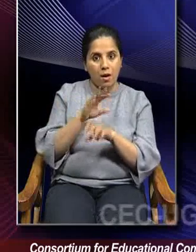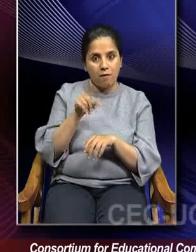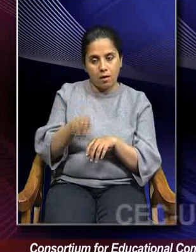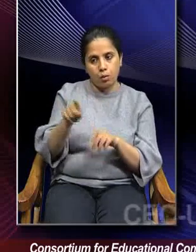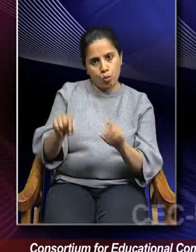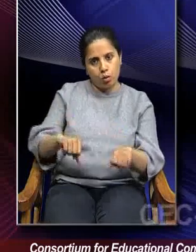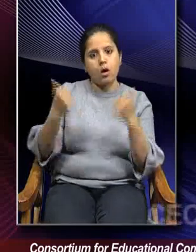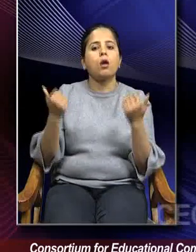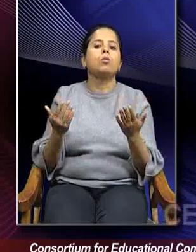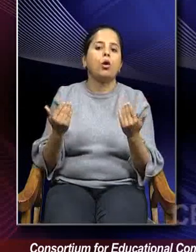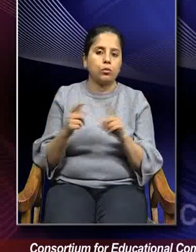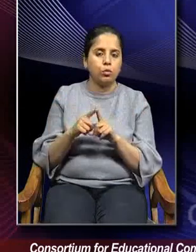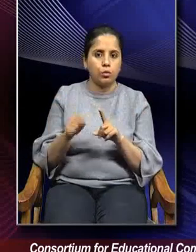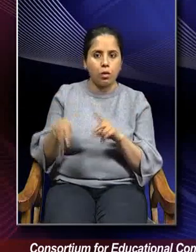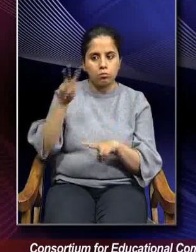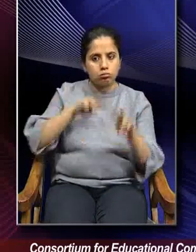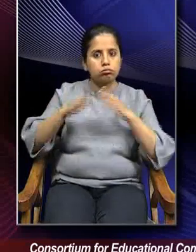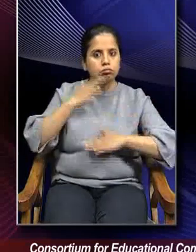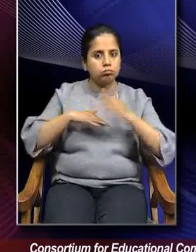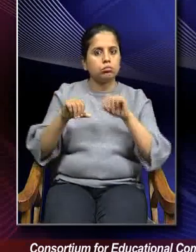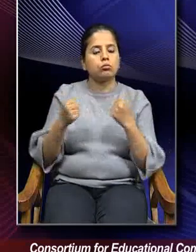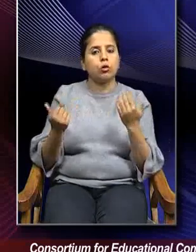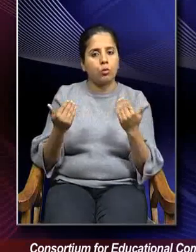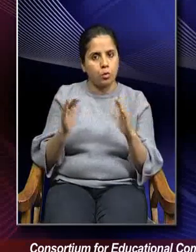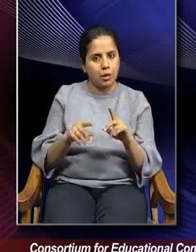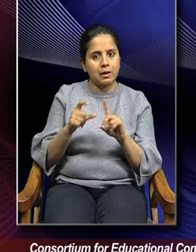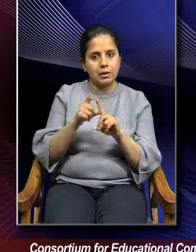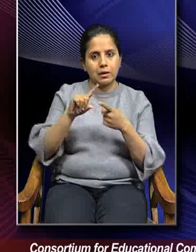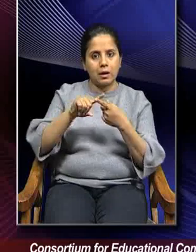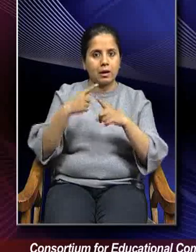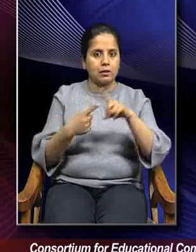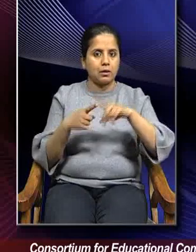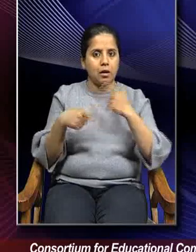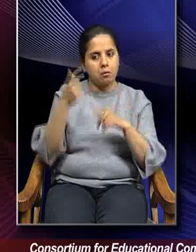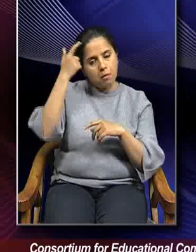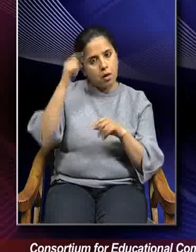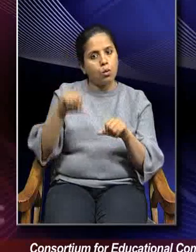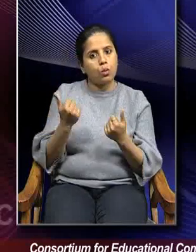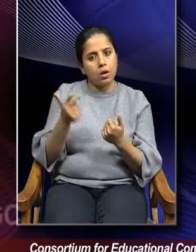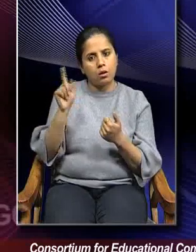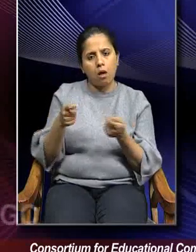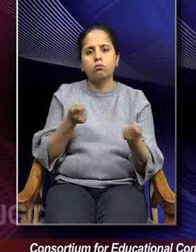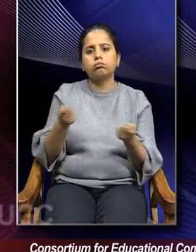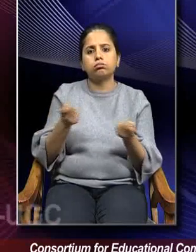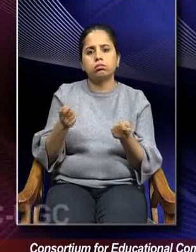capability of perseverance and dexterity, employee is having that presence of mind and can handle those tough situations or